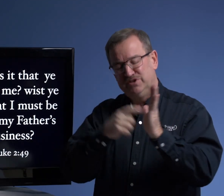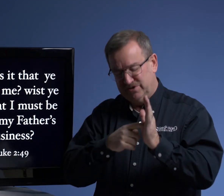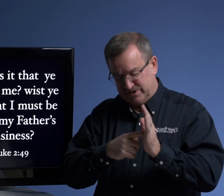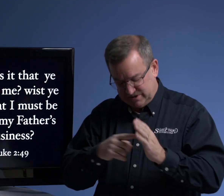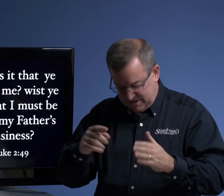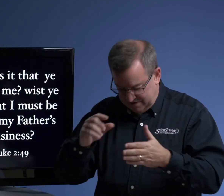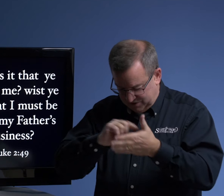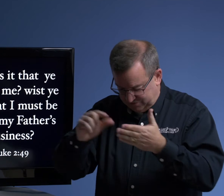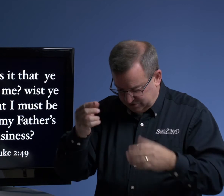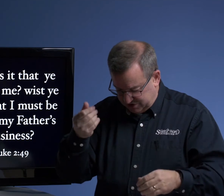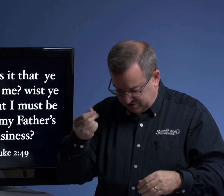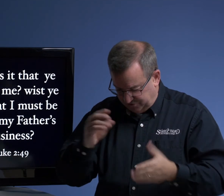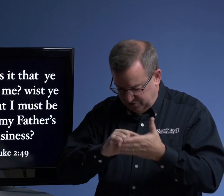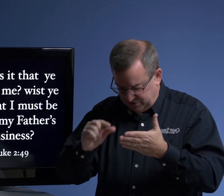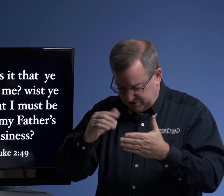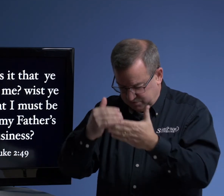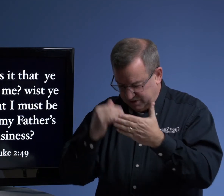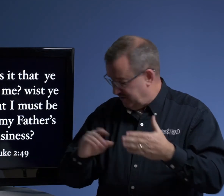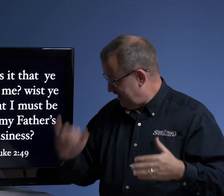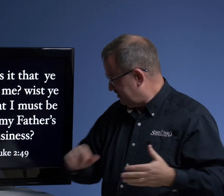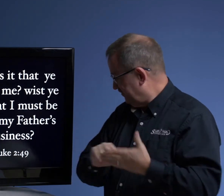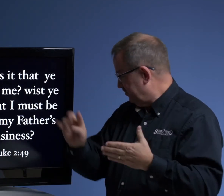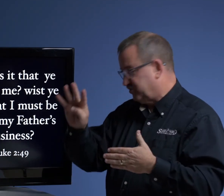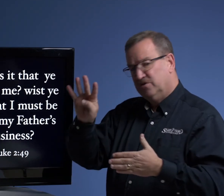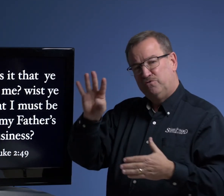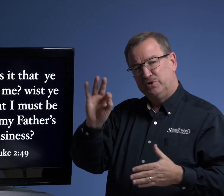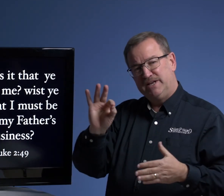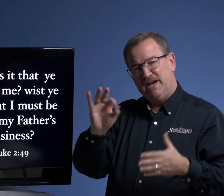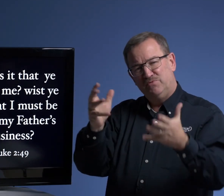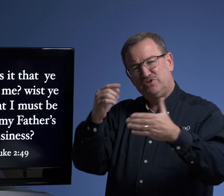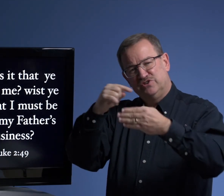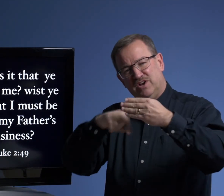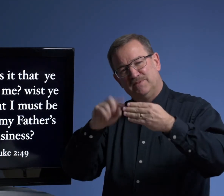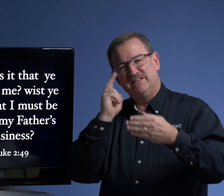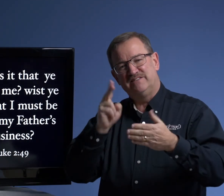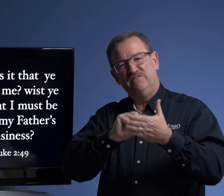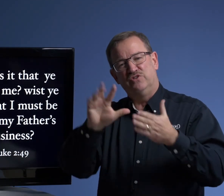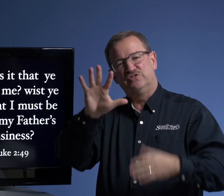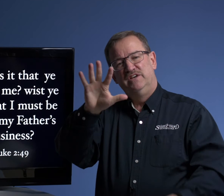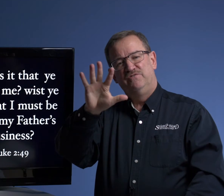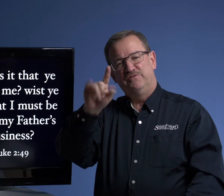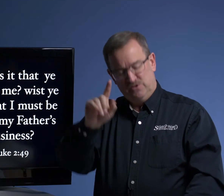notice a verse, just a few verses below. That's verse 49. I want you to drop down and see verse 51.